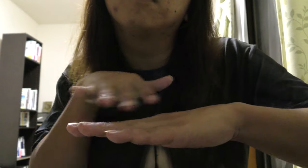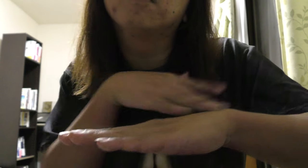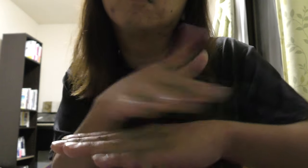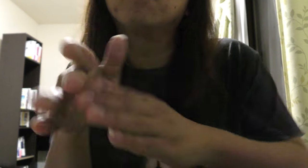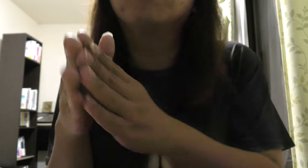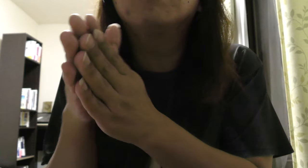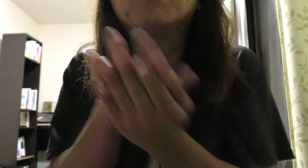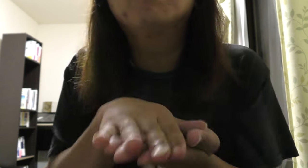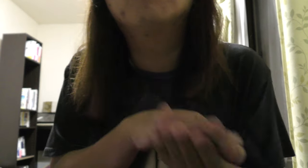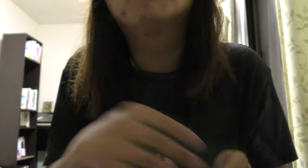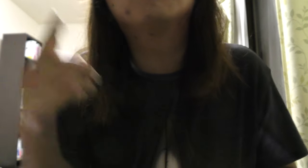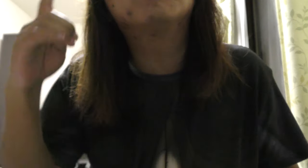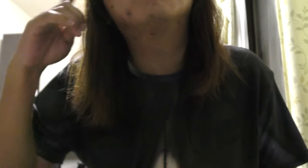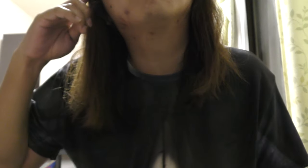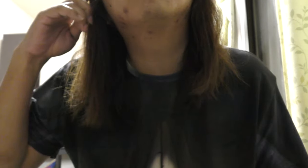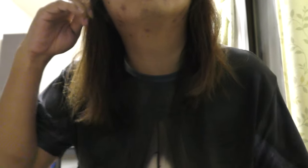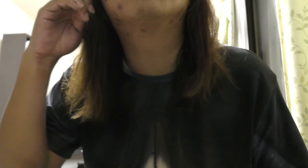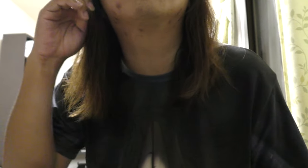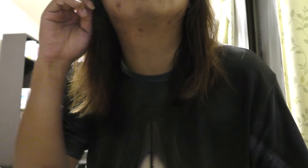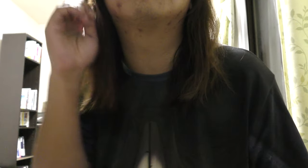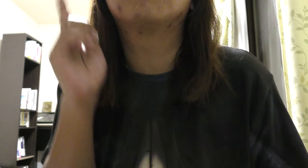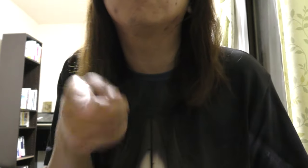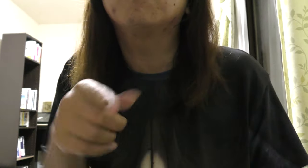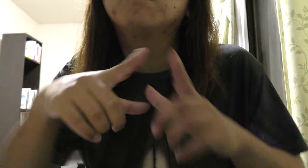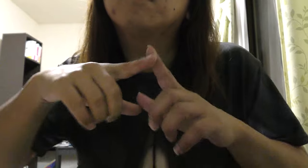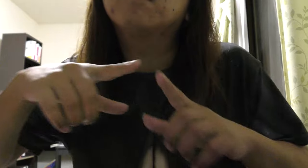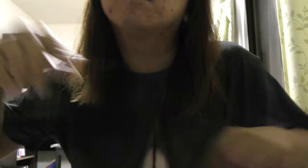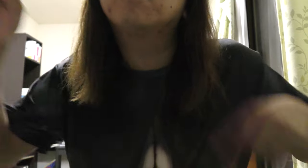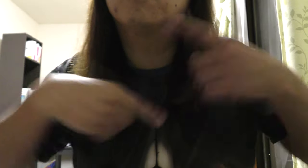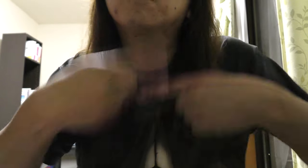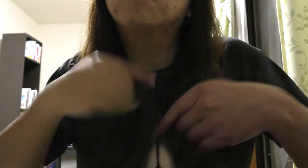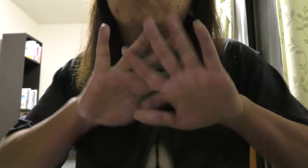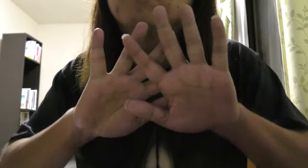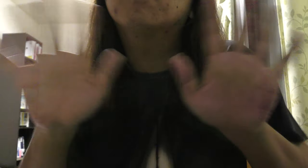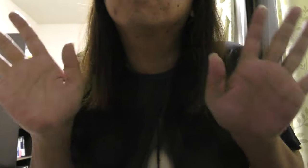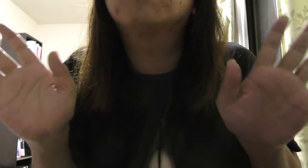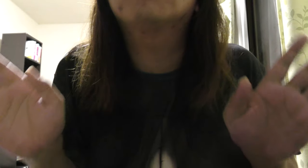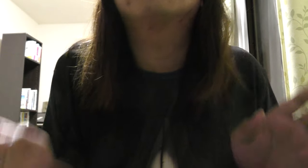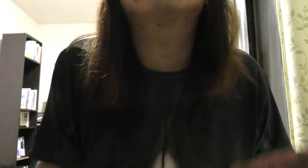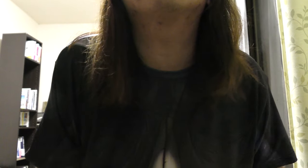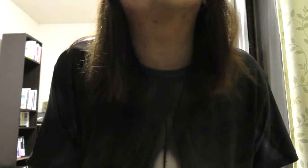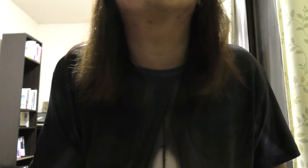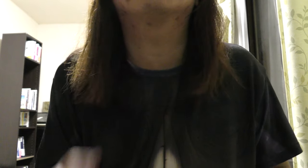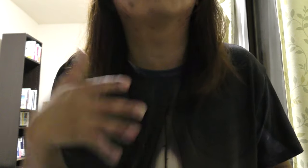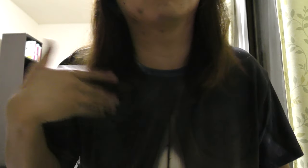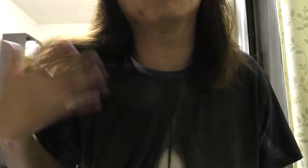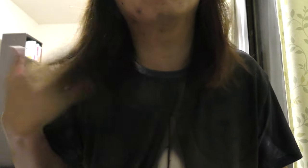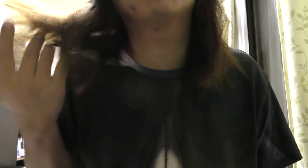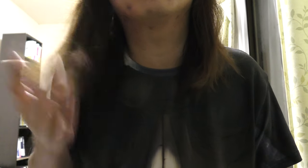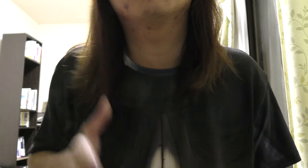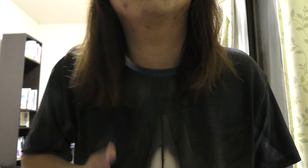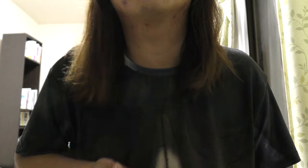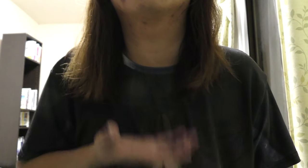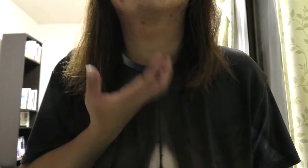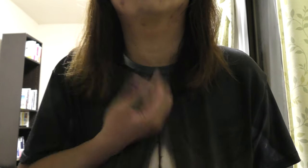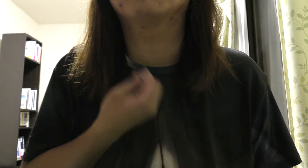my love If it sets me free Never know, never